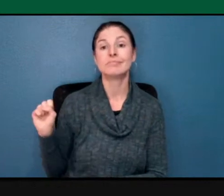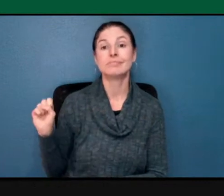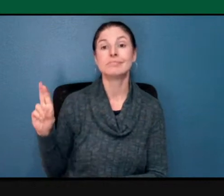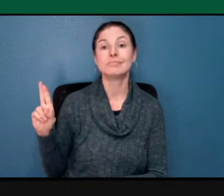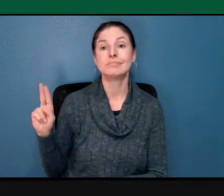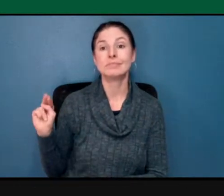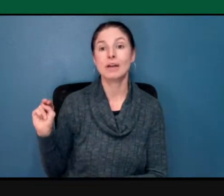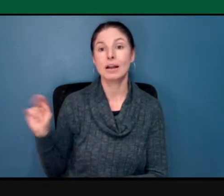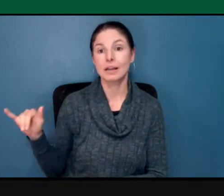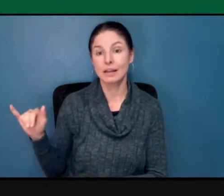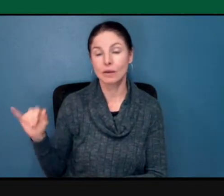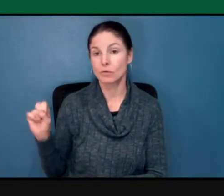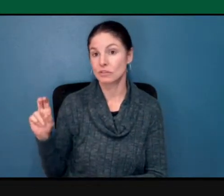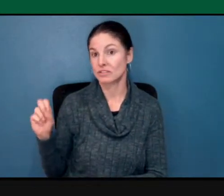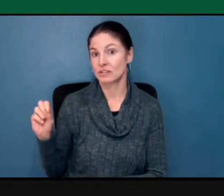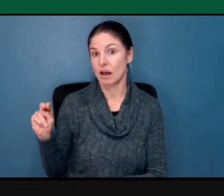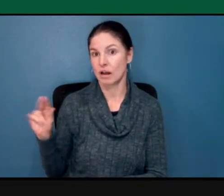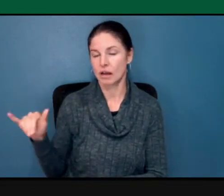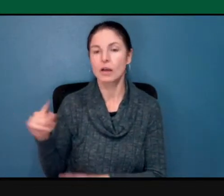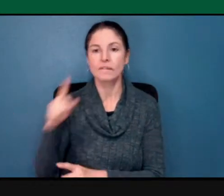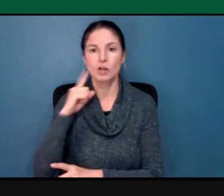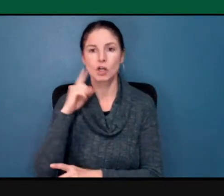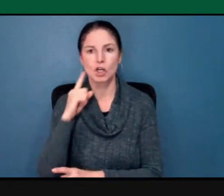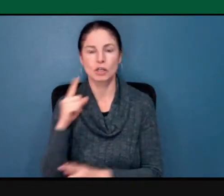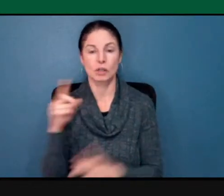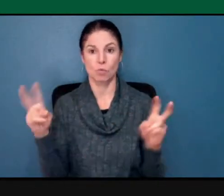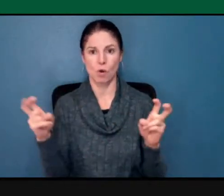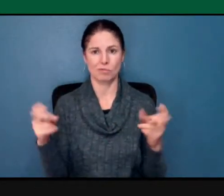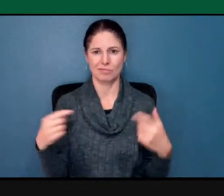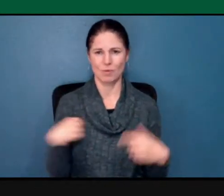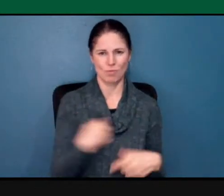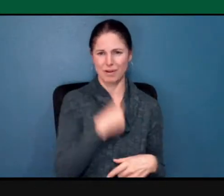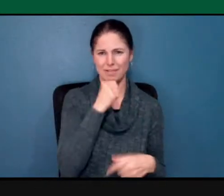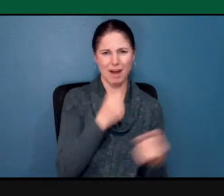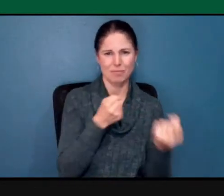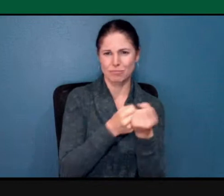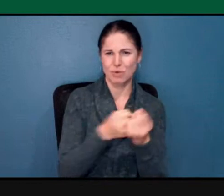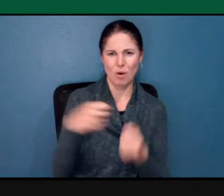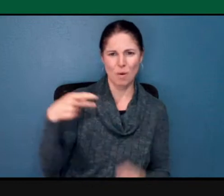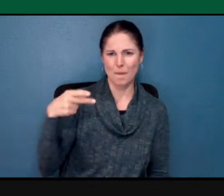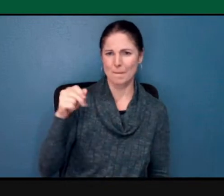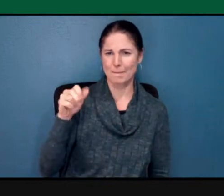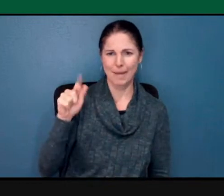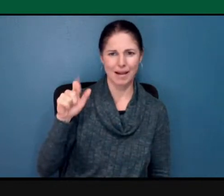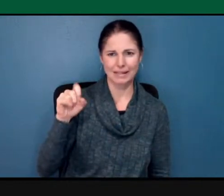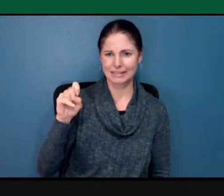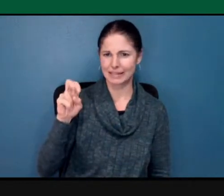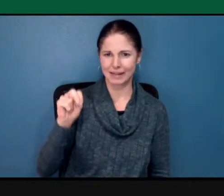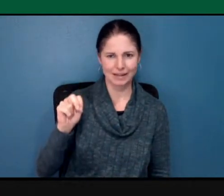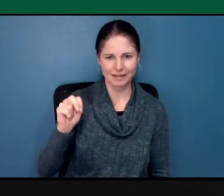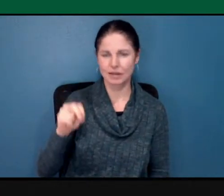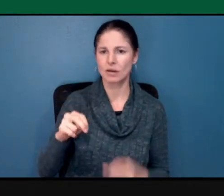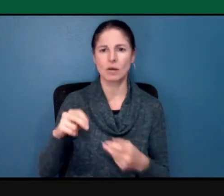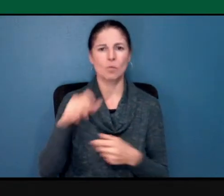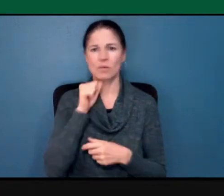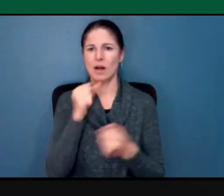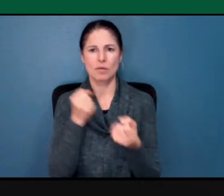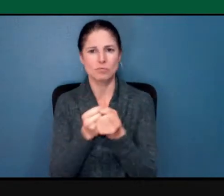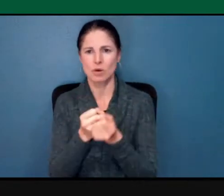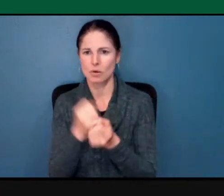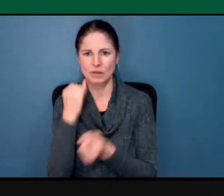quote, We are not pro-Palestinian. We are not pro-Israeli. We are pro-peace.